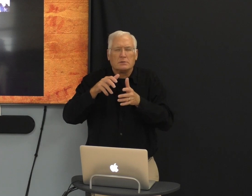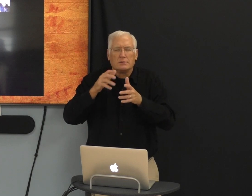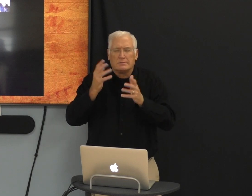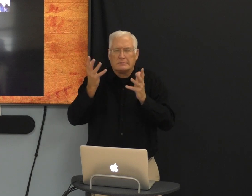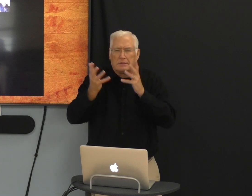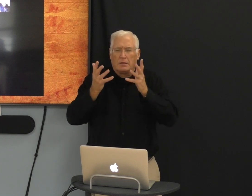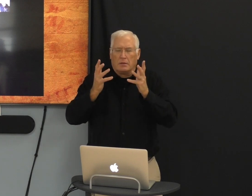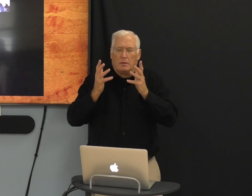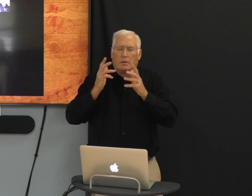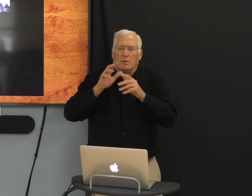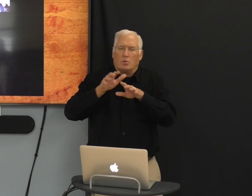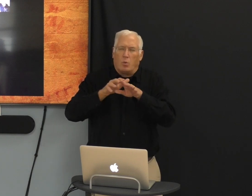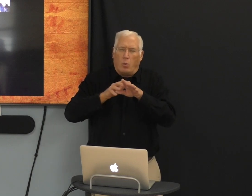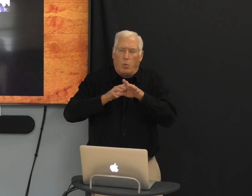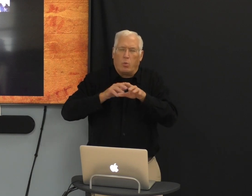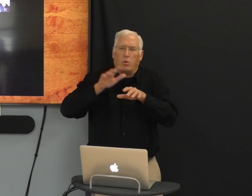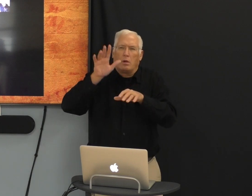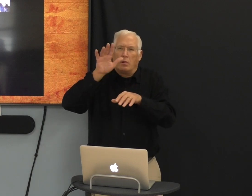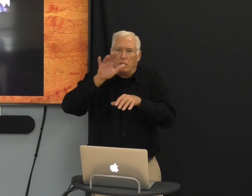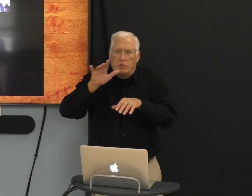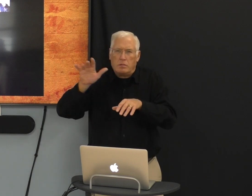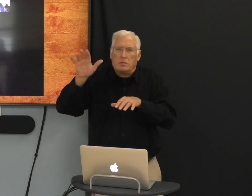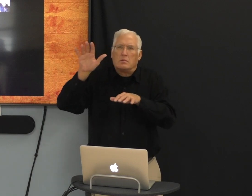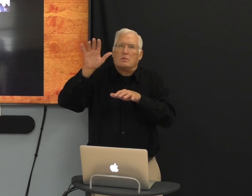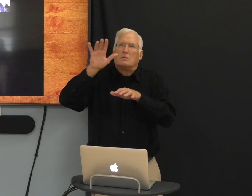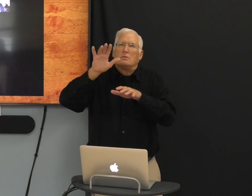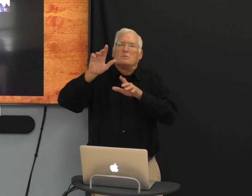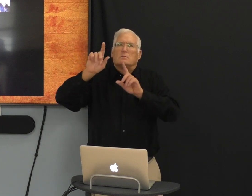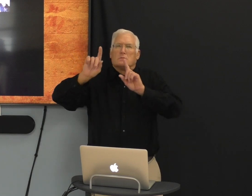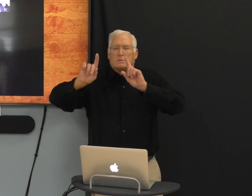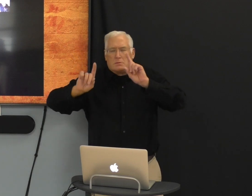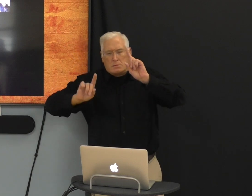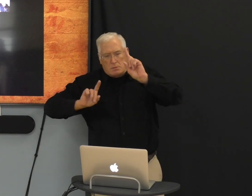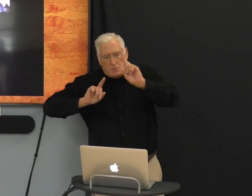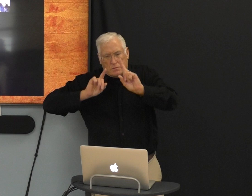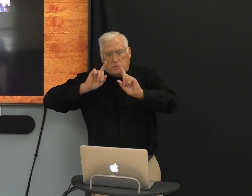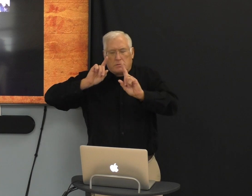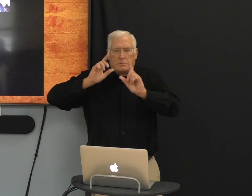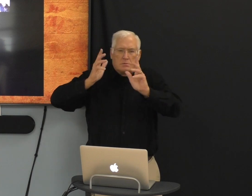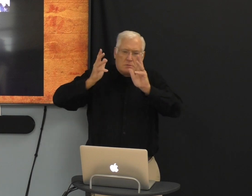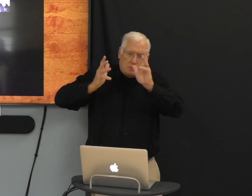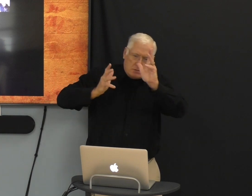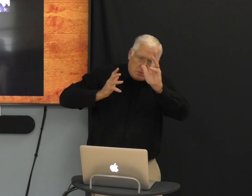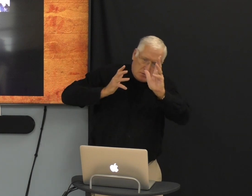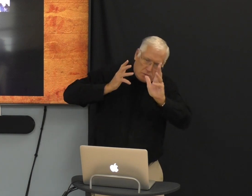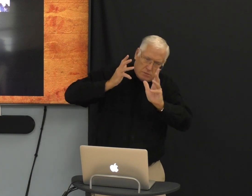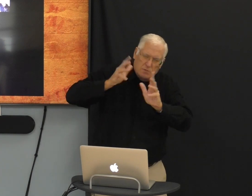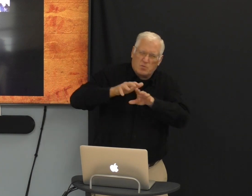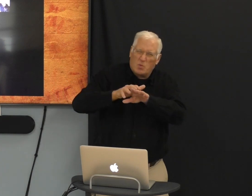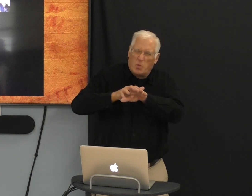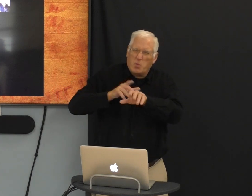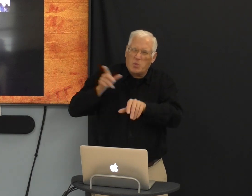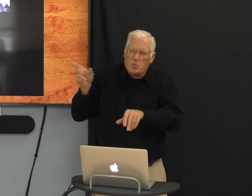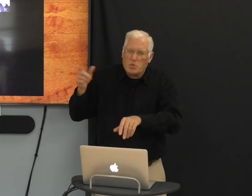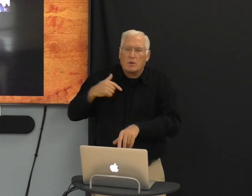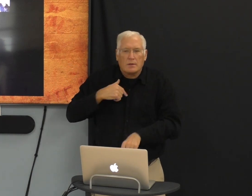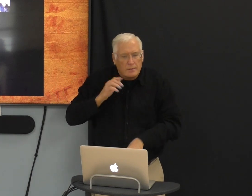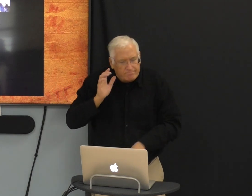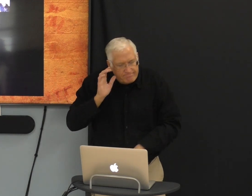Very weak. It was hard to catch a spelling. It was slow.